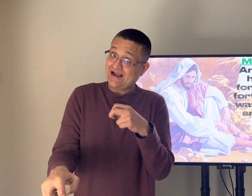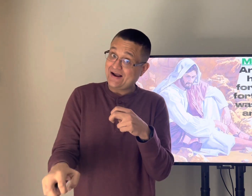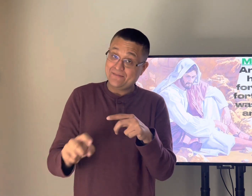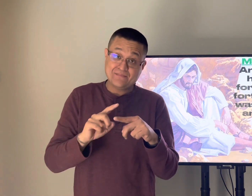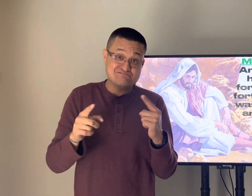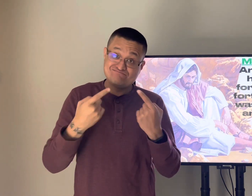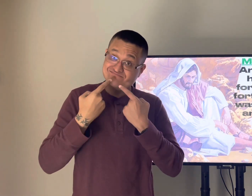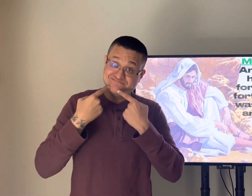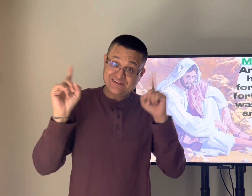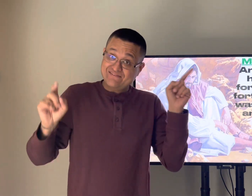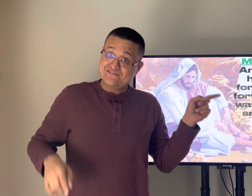that is tough